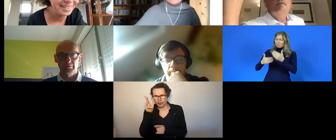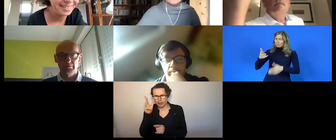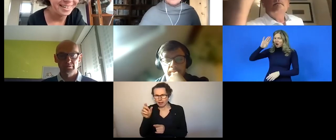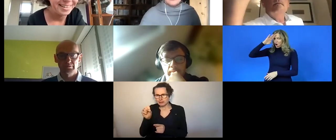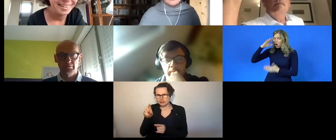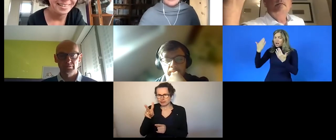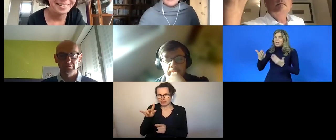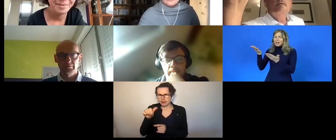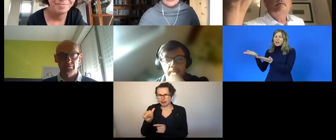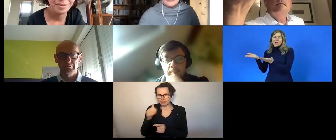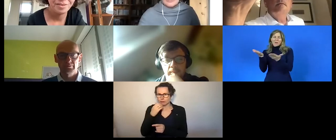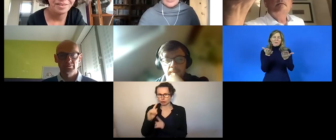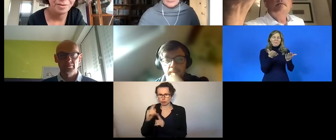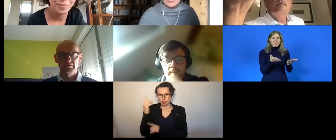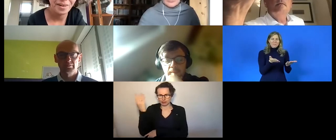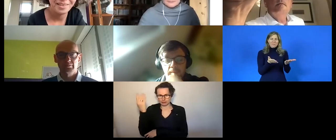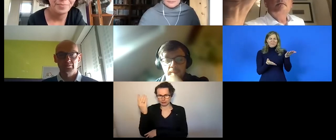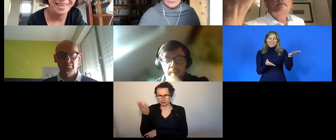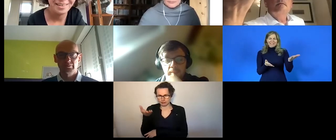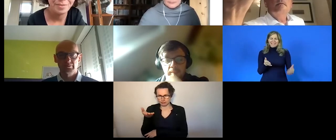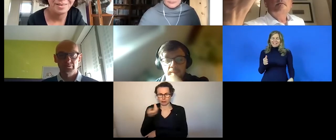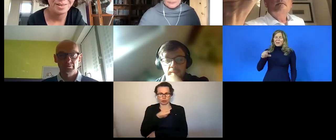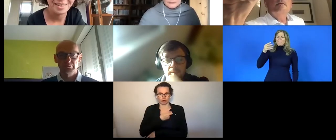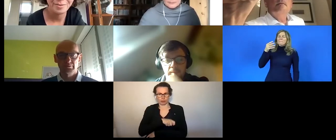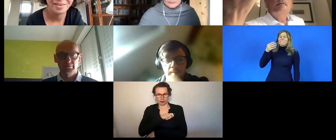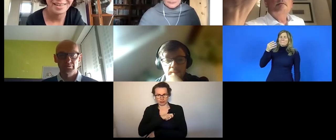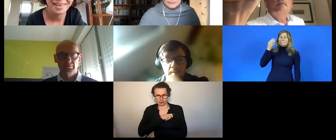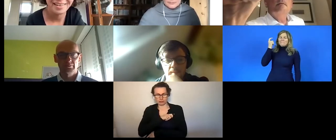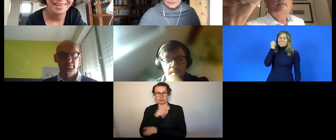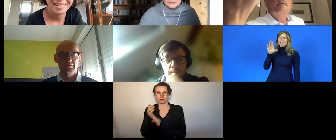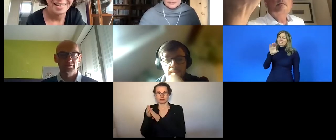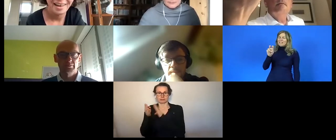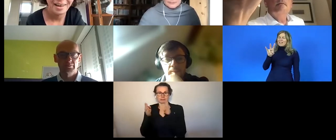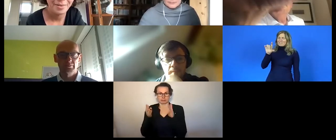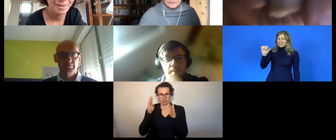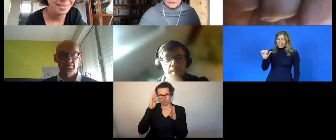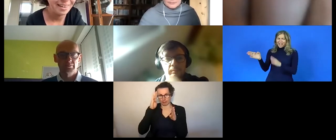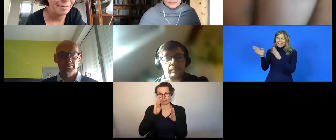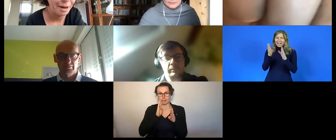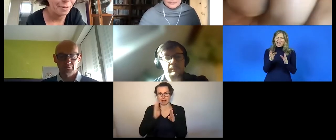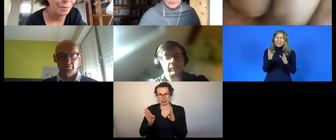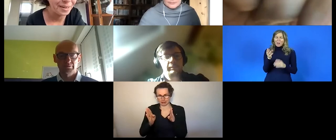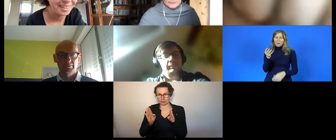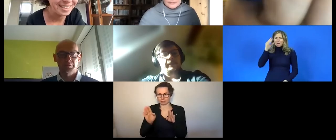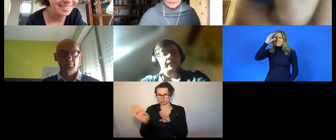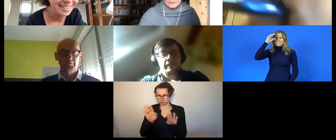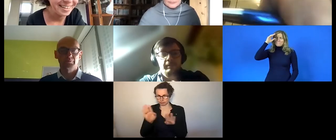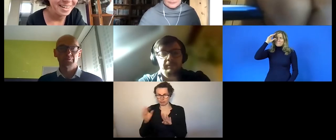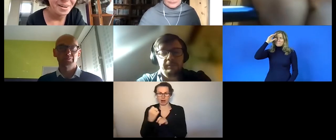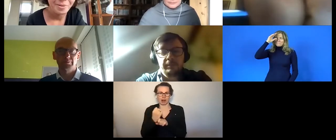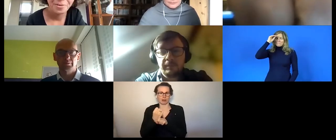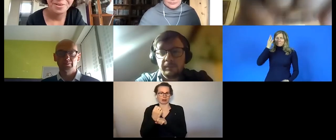mr servia and to mr de cock you are from spain and